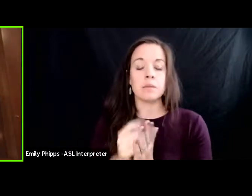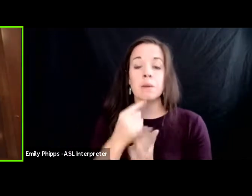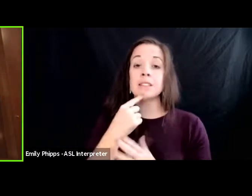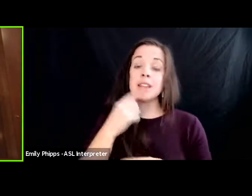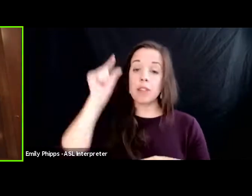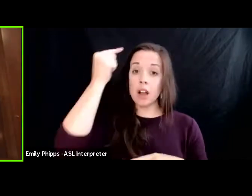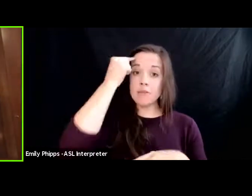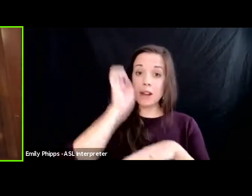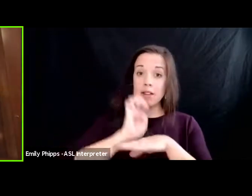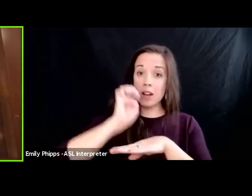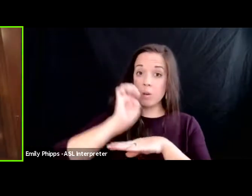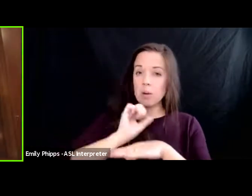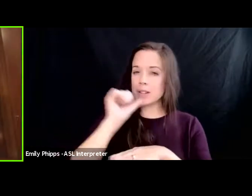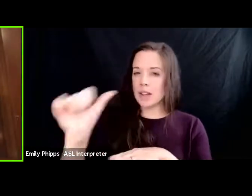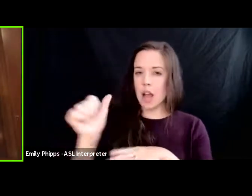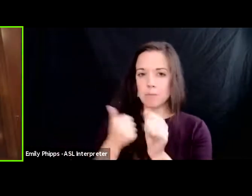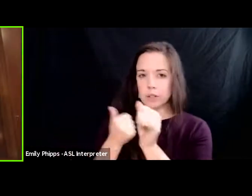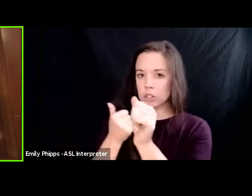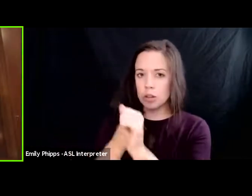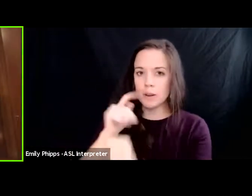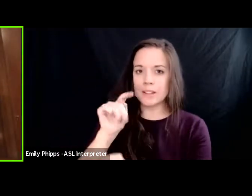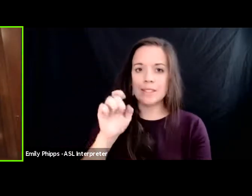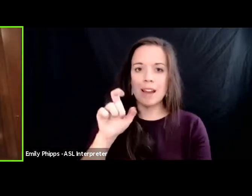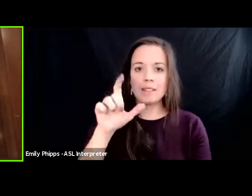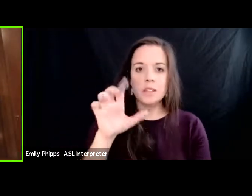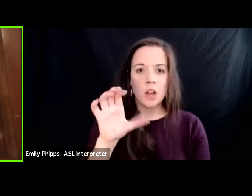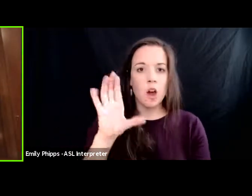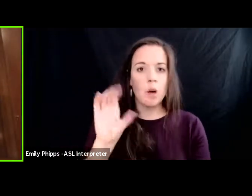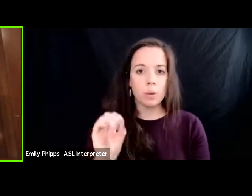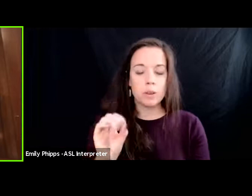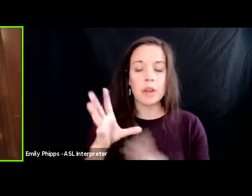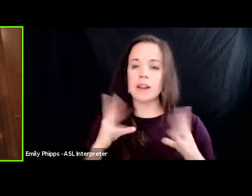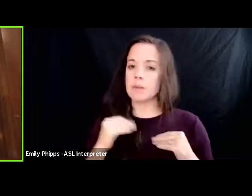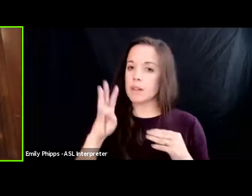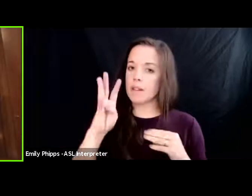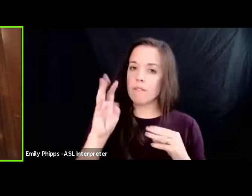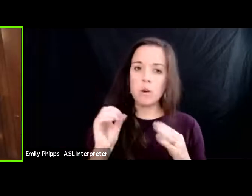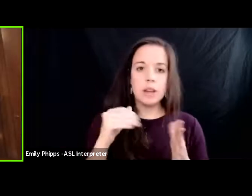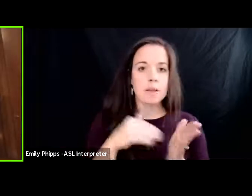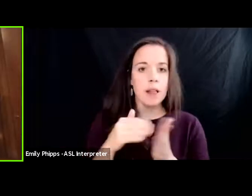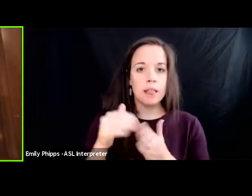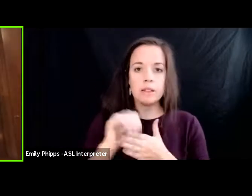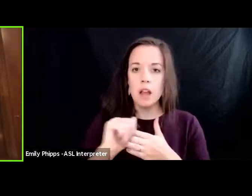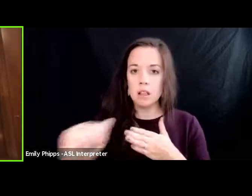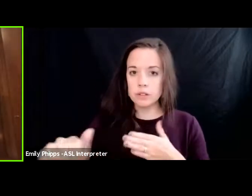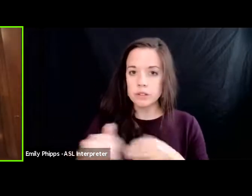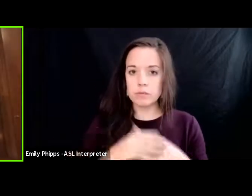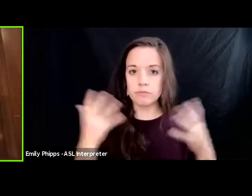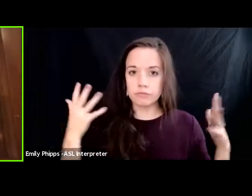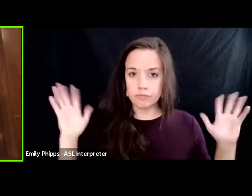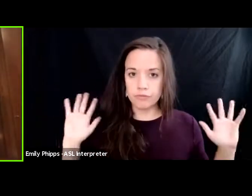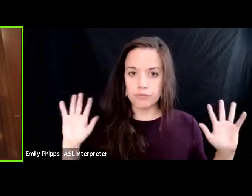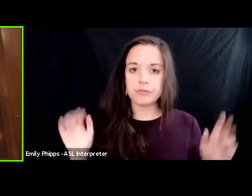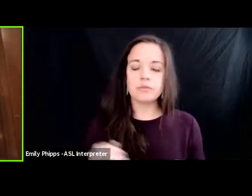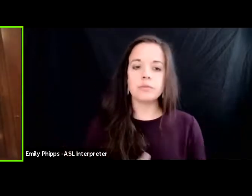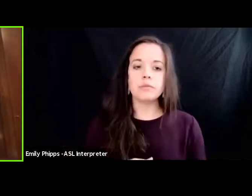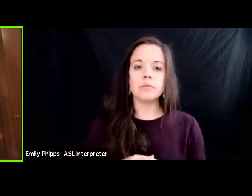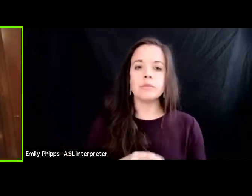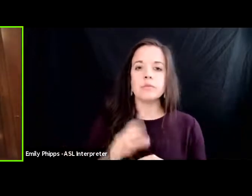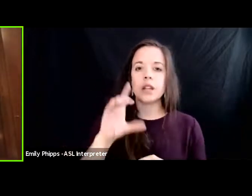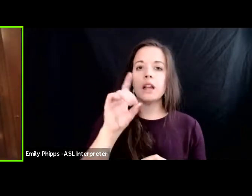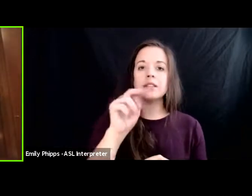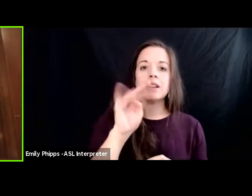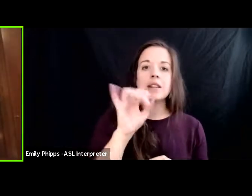pursue texaco that they were accepting the 40 million and when donzinger and other